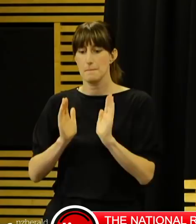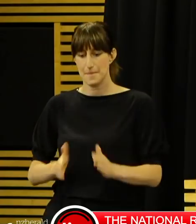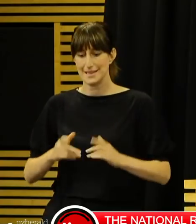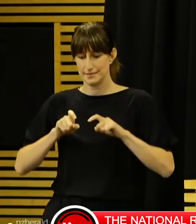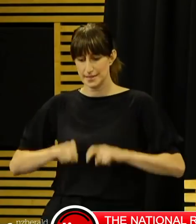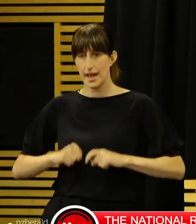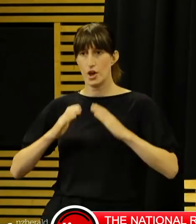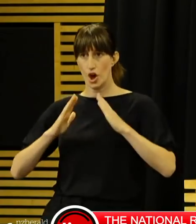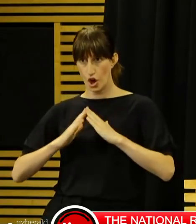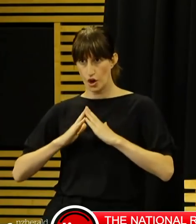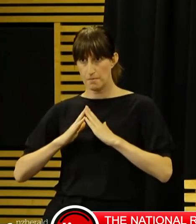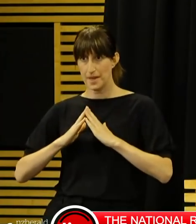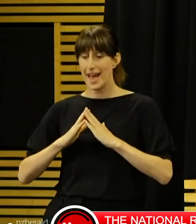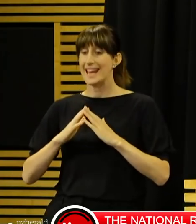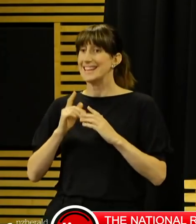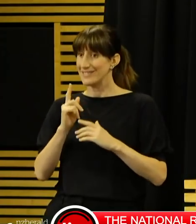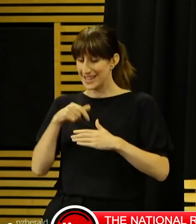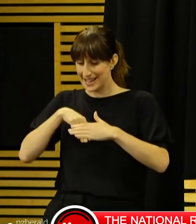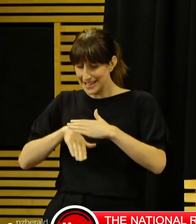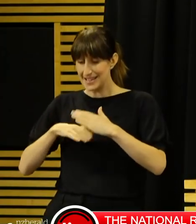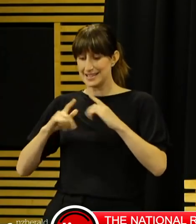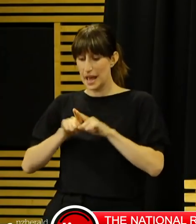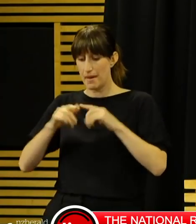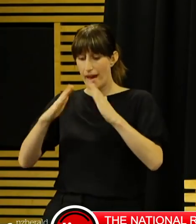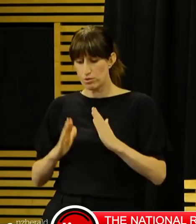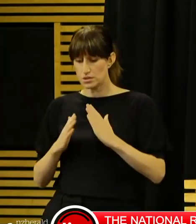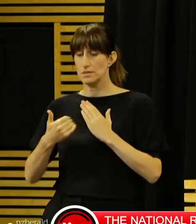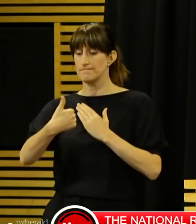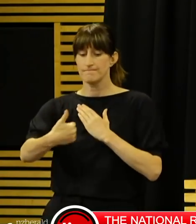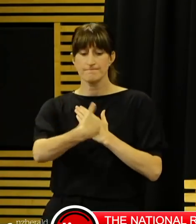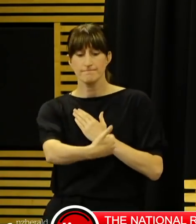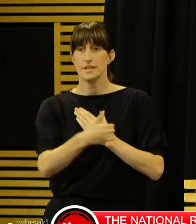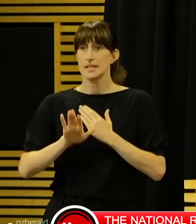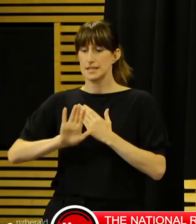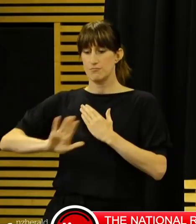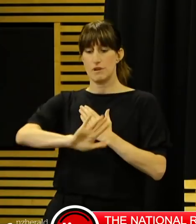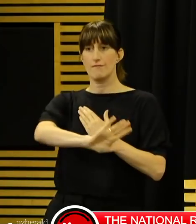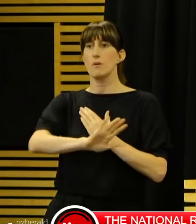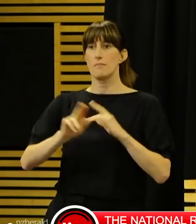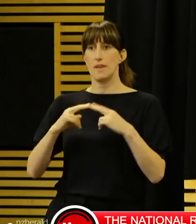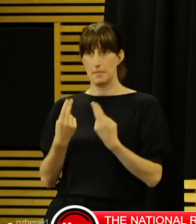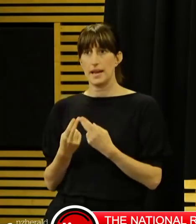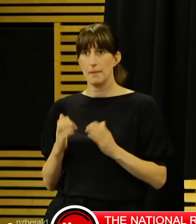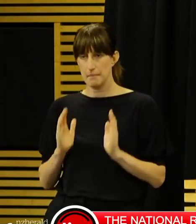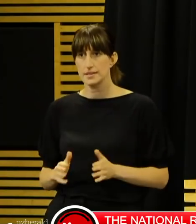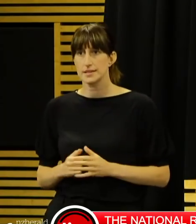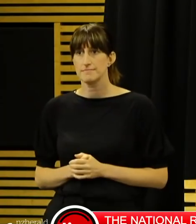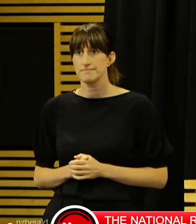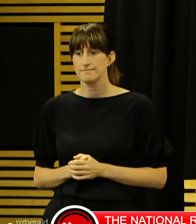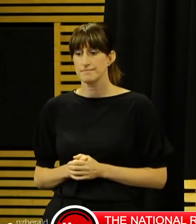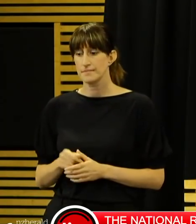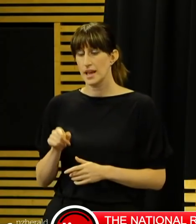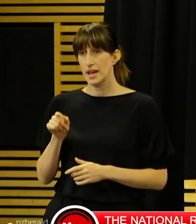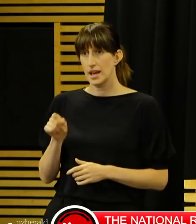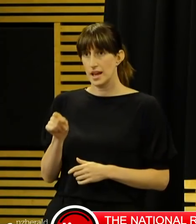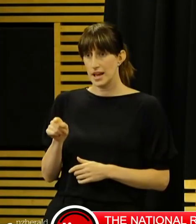distance from other people in their same household for this period. There are a number of staff members at that school who